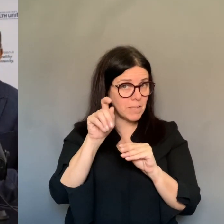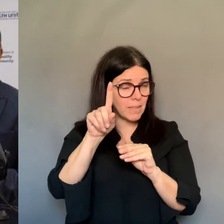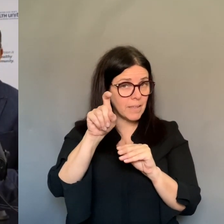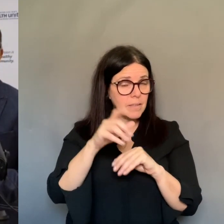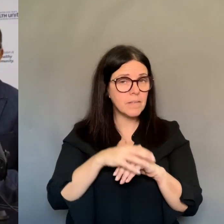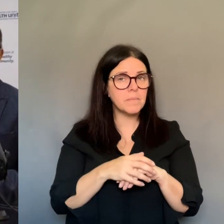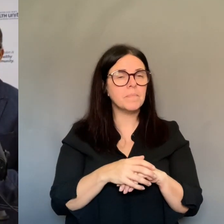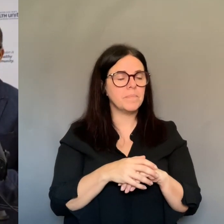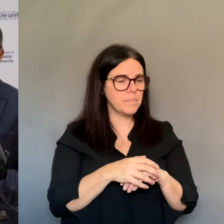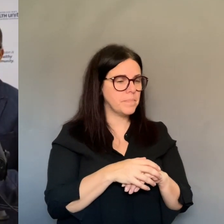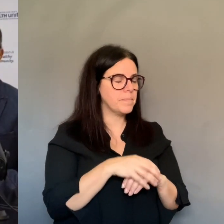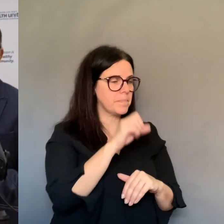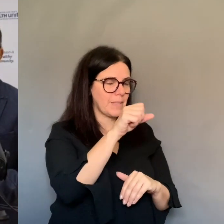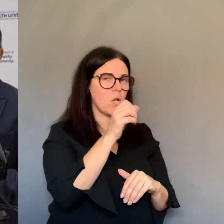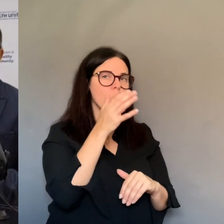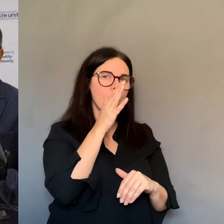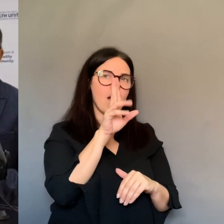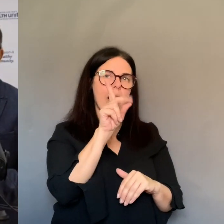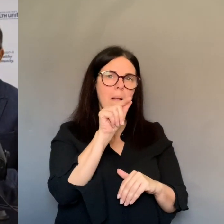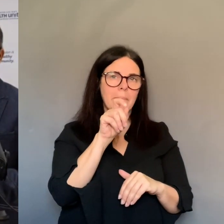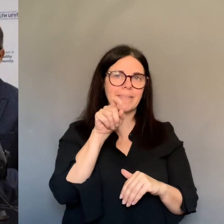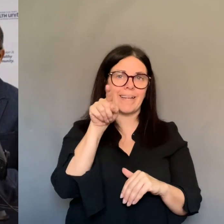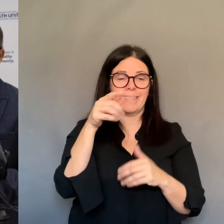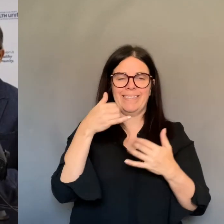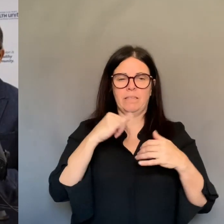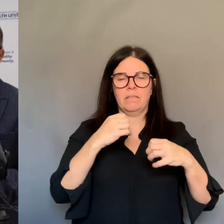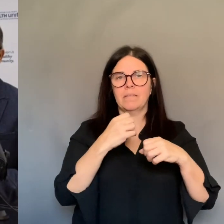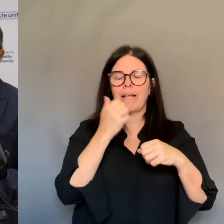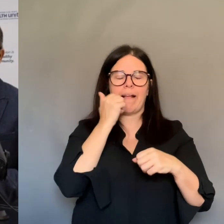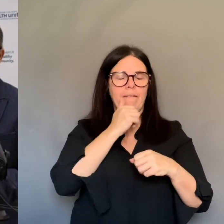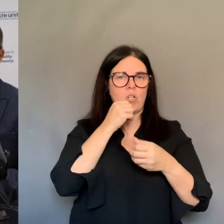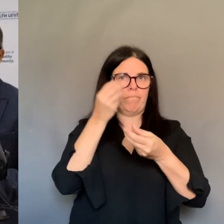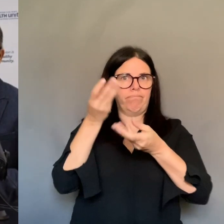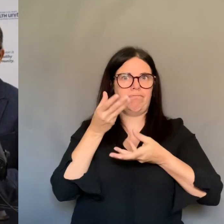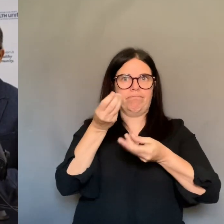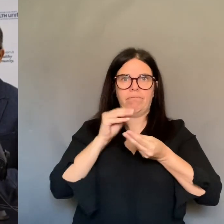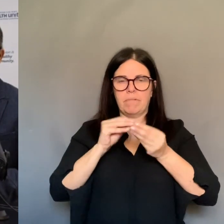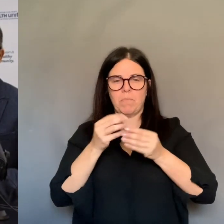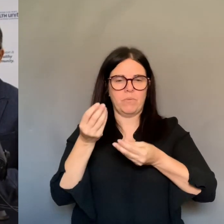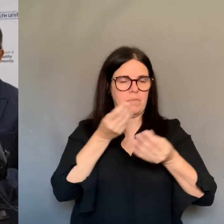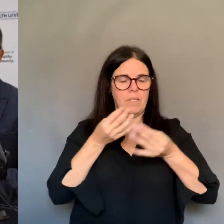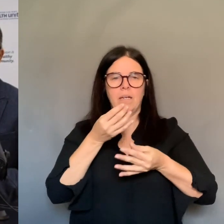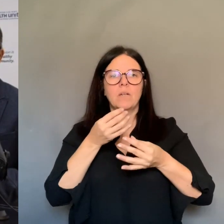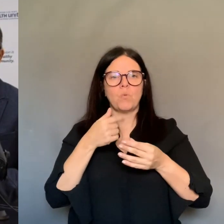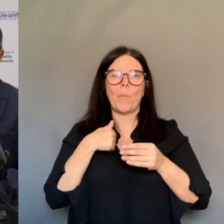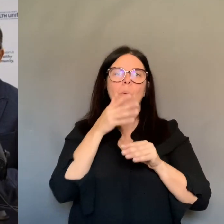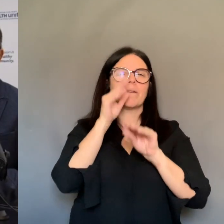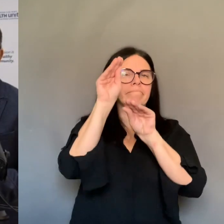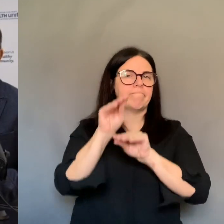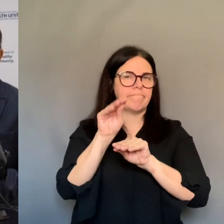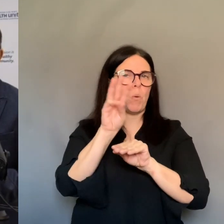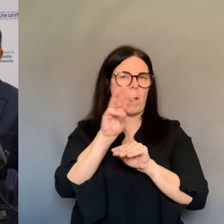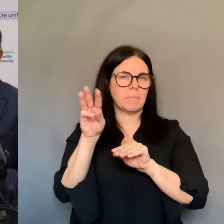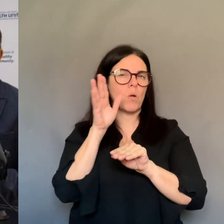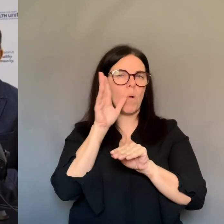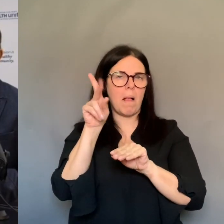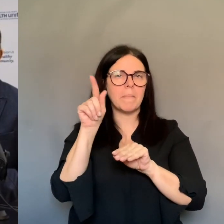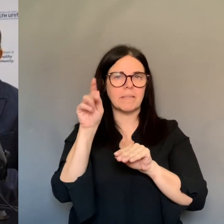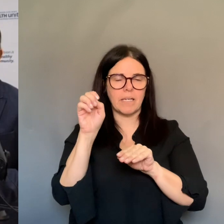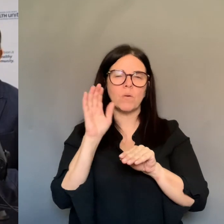This morning on A&M, Henry, you mentioned something about how the community in terms of self-isolation you rated it as being okay.